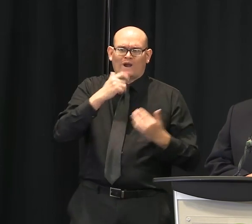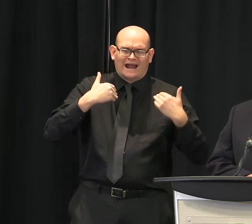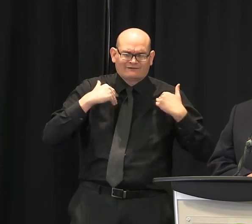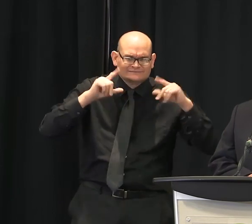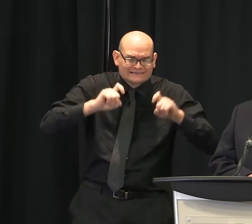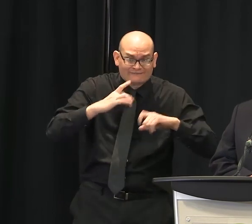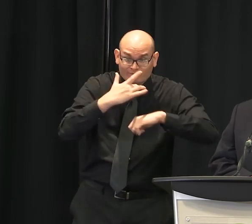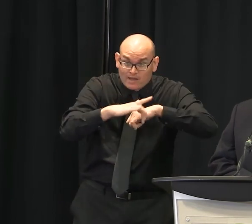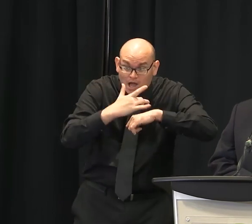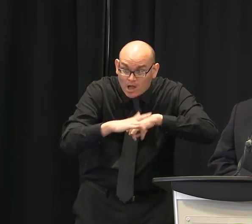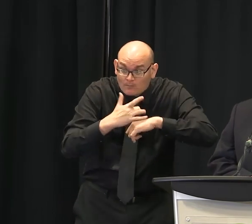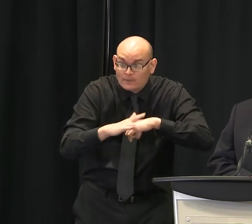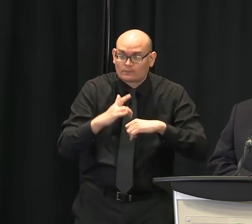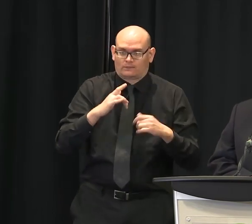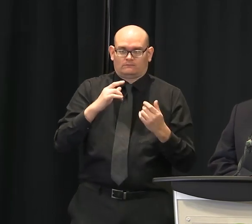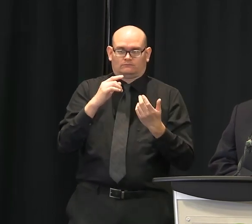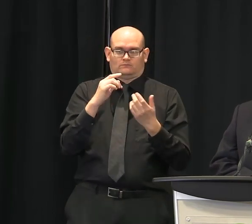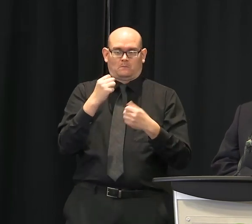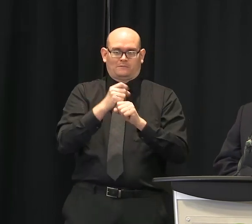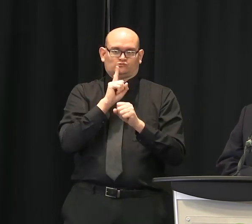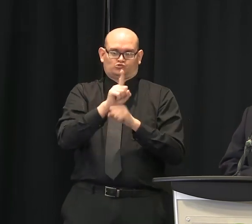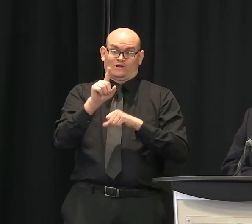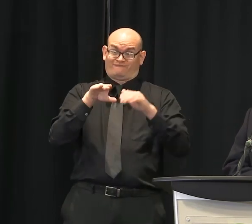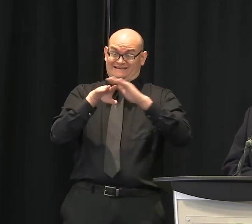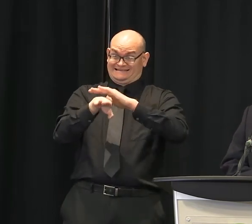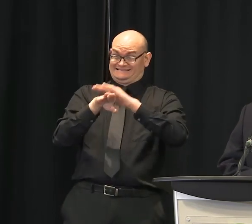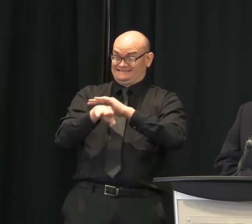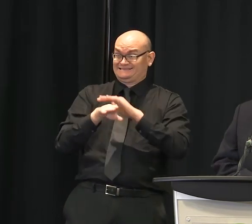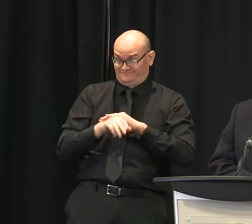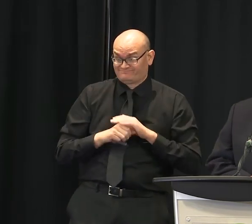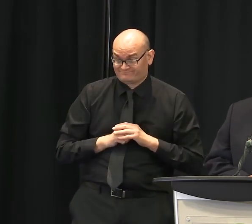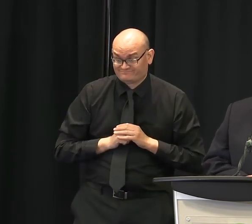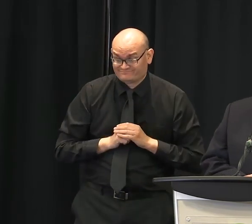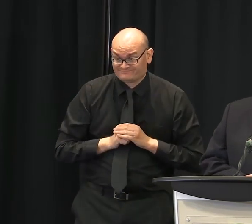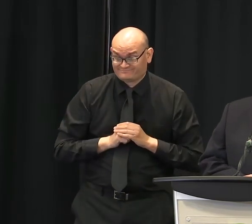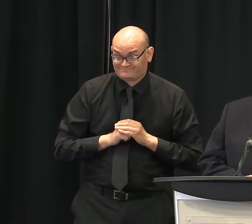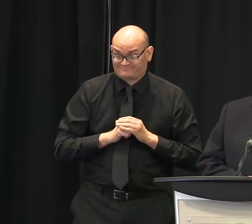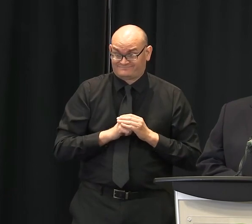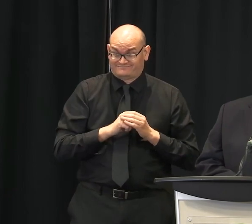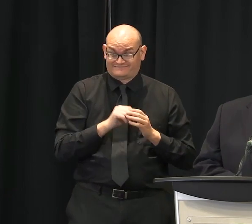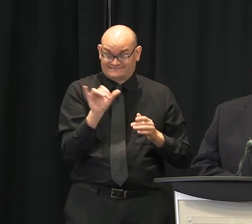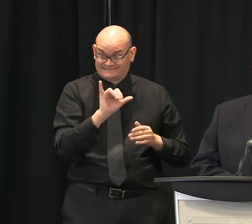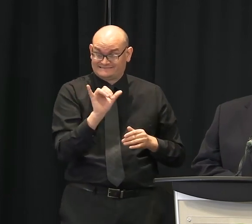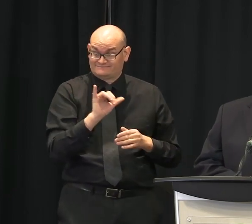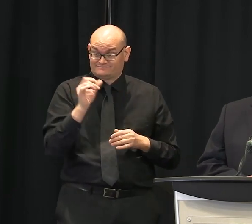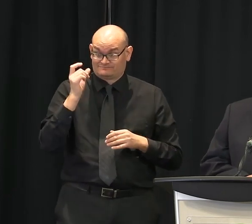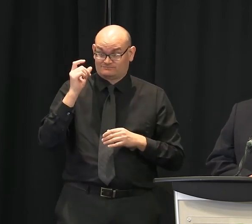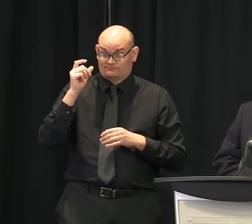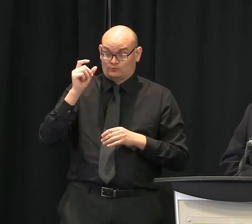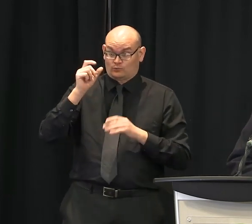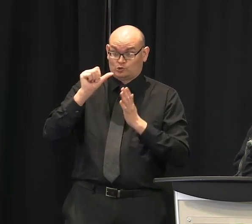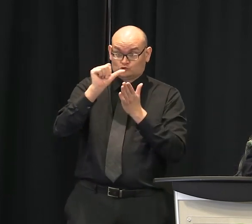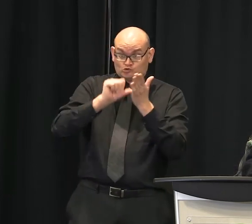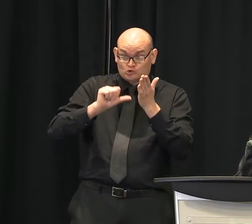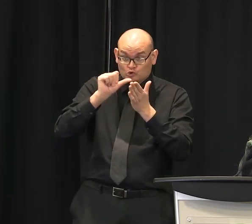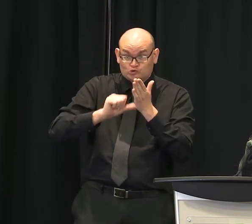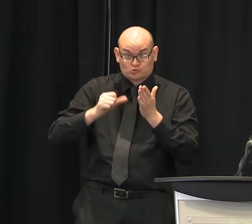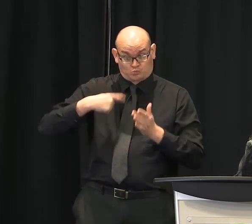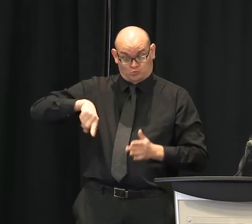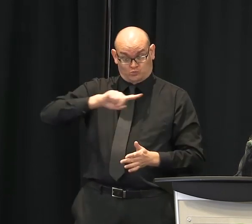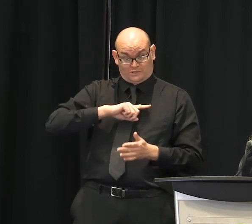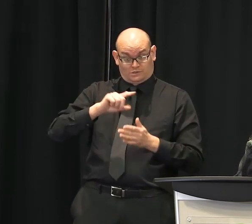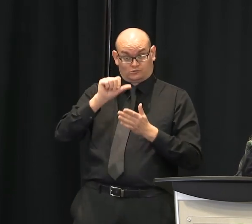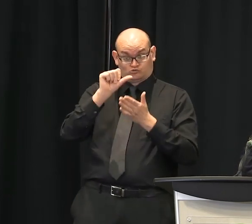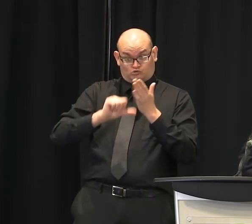back elective surgeries. The outpatient Wednesday a week ago has gone well. We added surgeries back at our east side hospital this